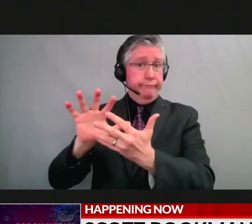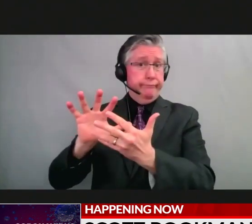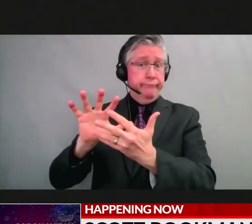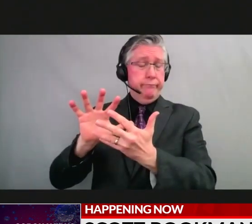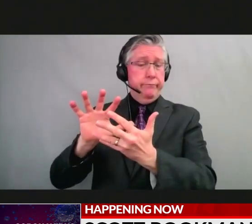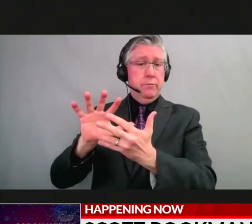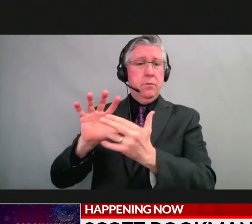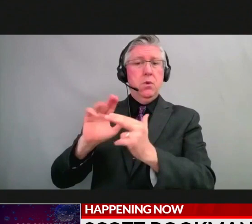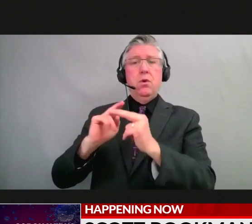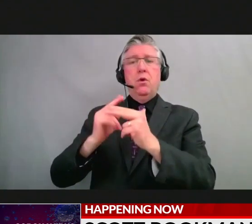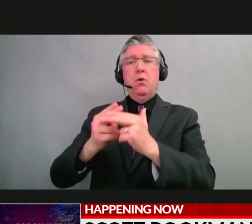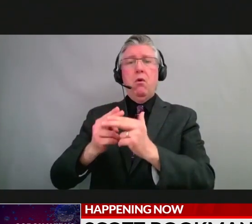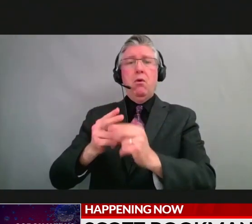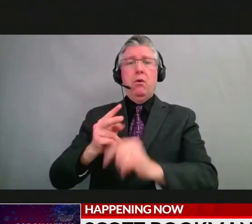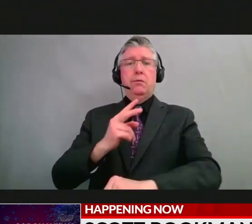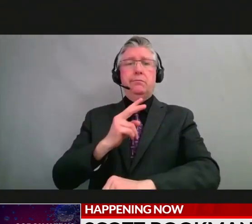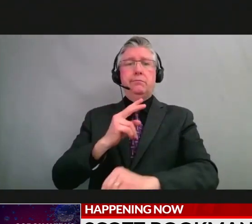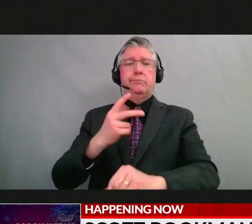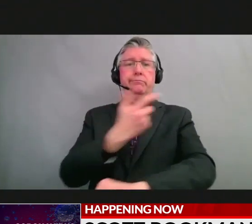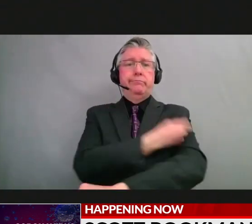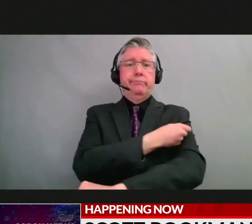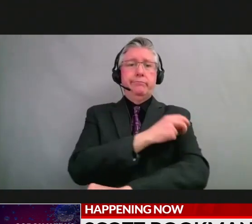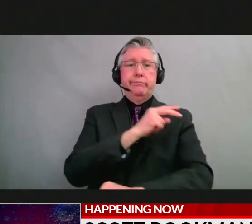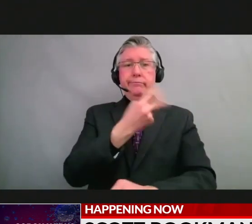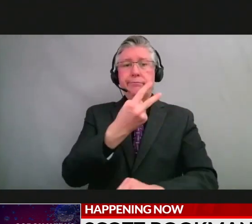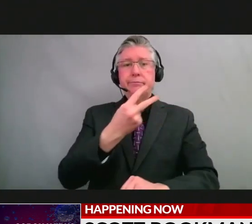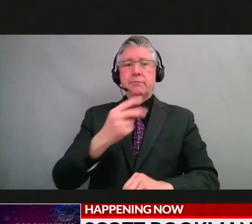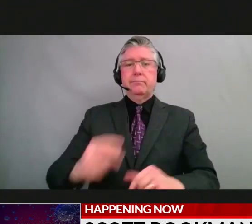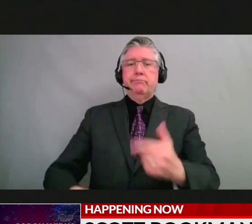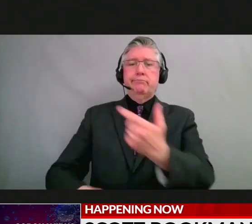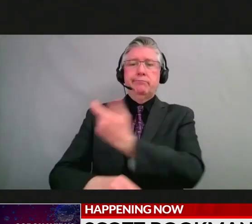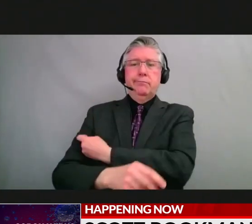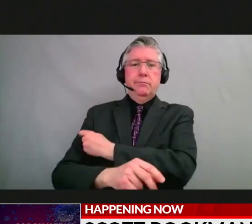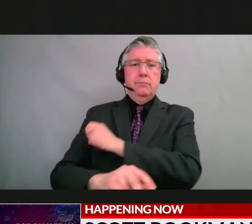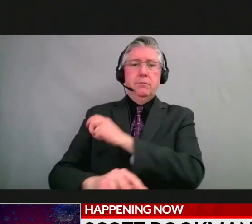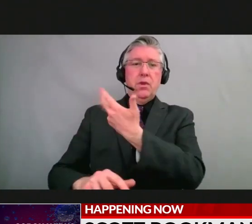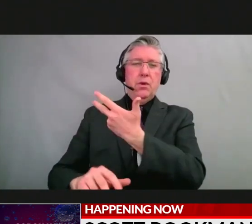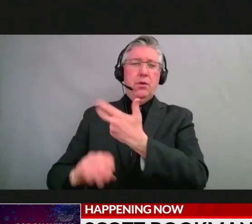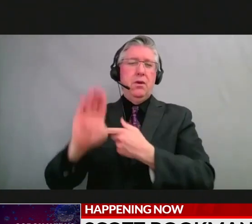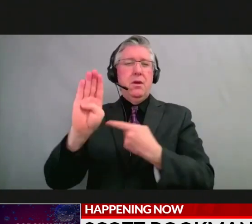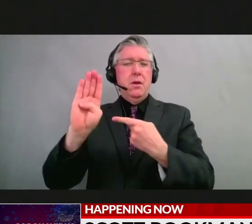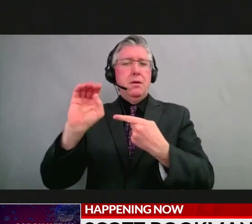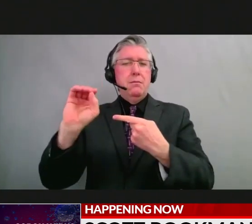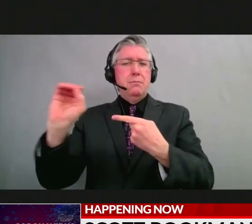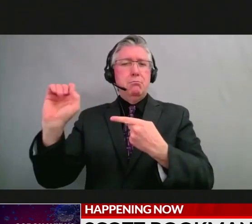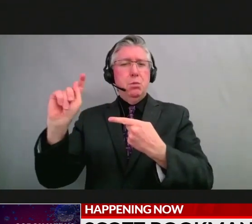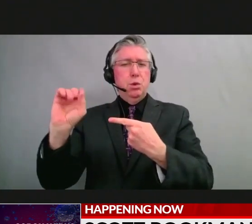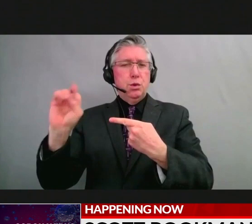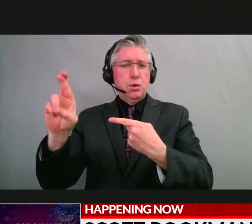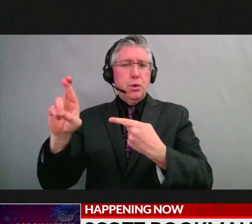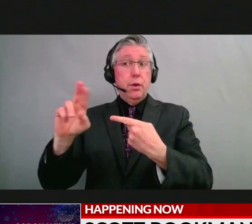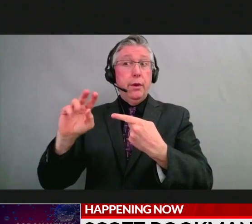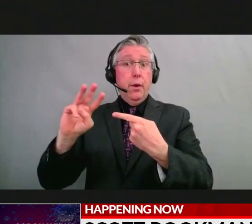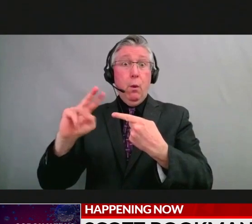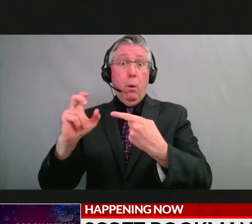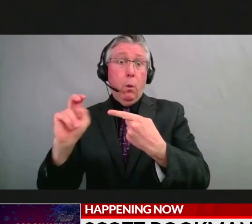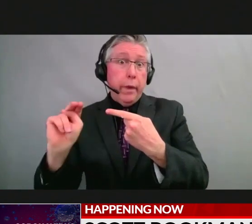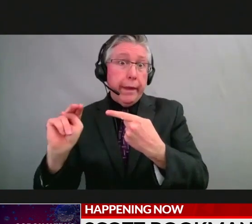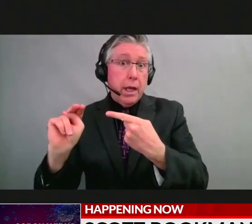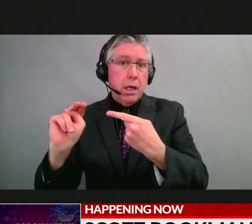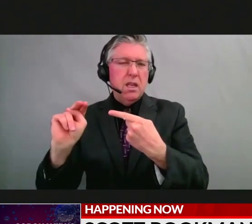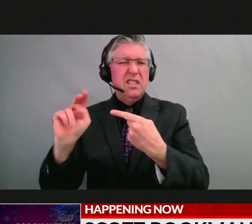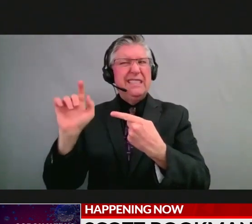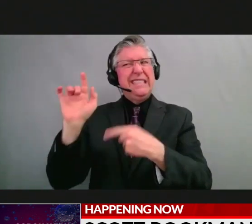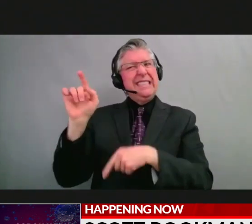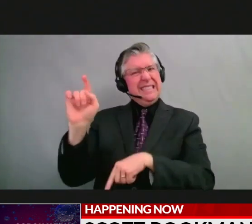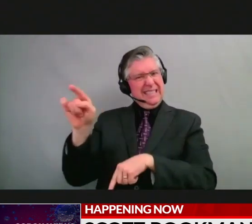calling then, these booster doses, you know, were required. And so, you know, what we do know right now